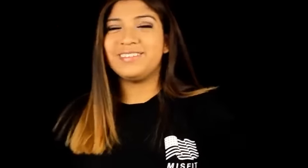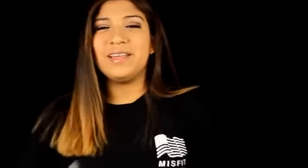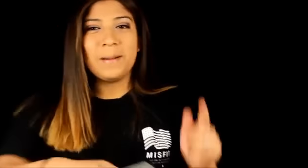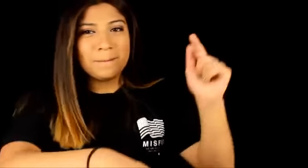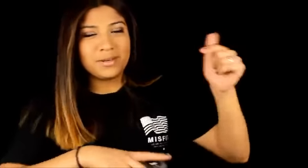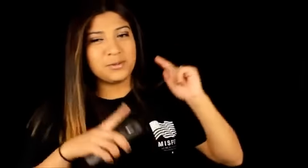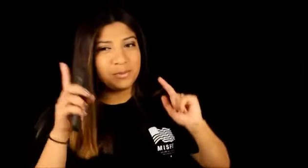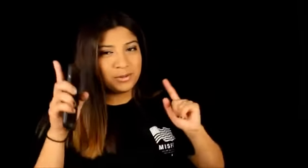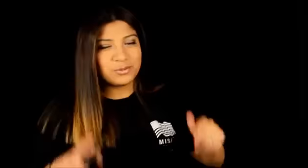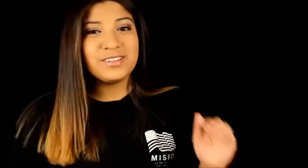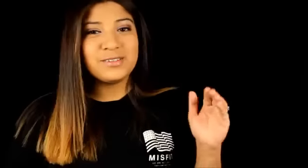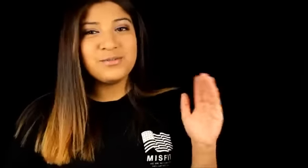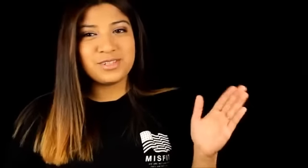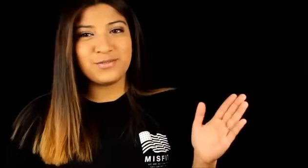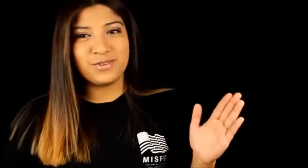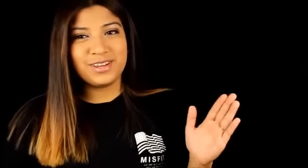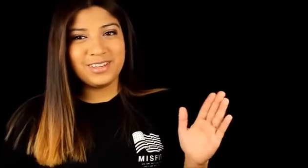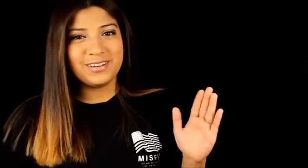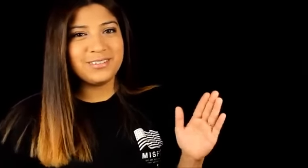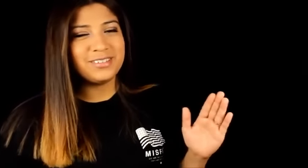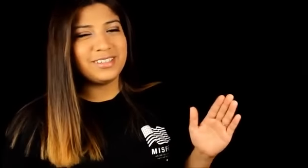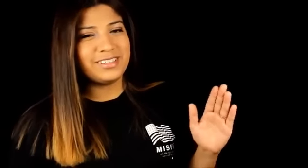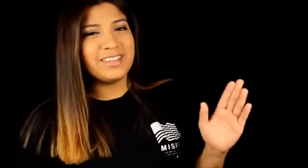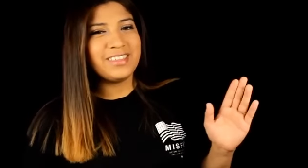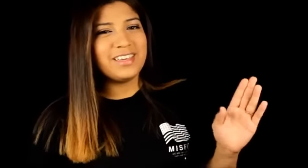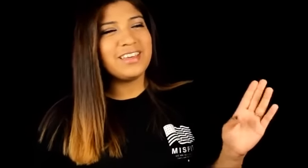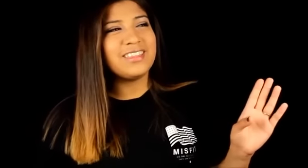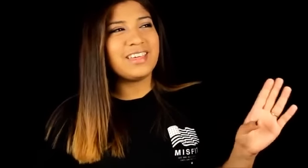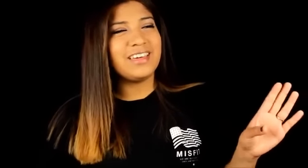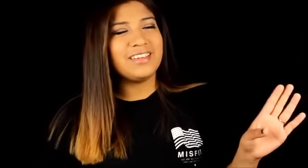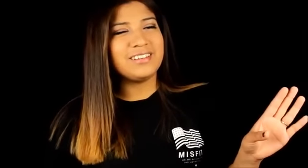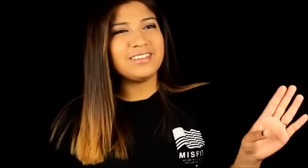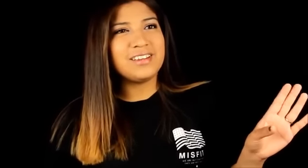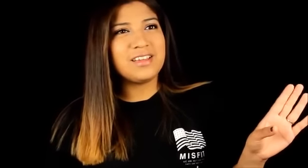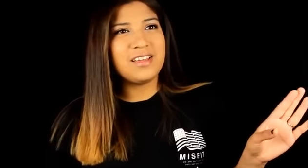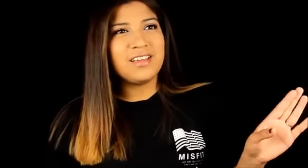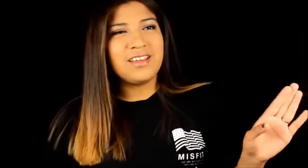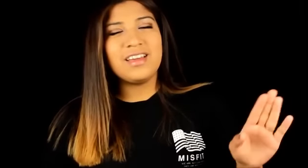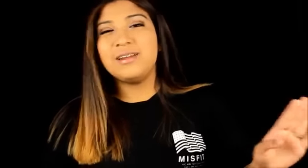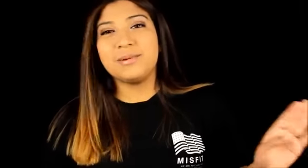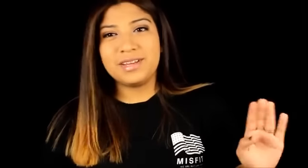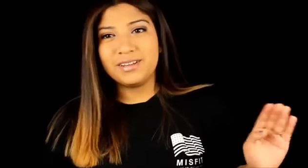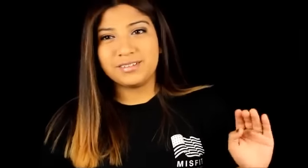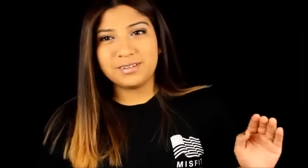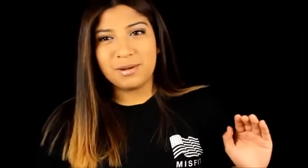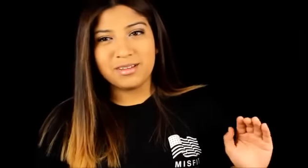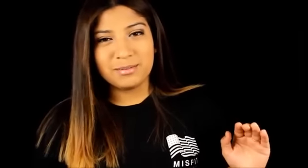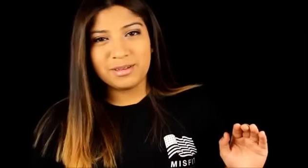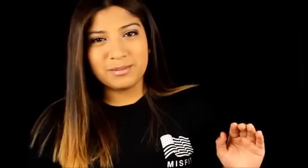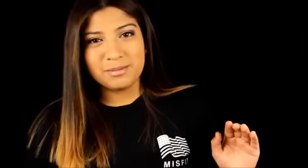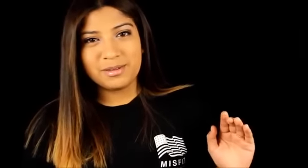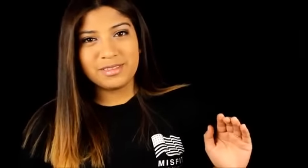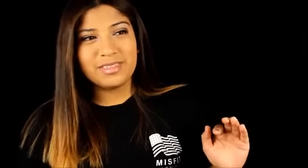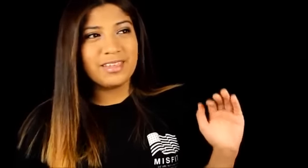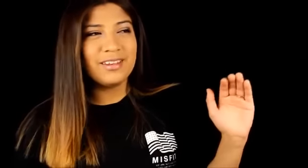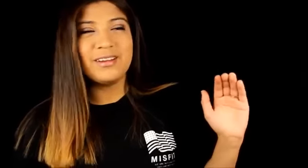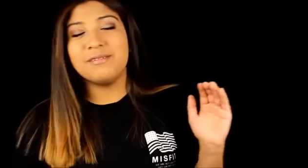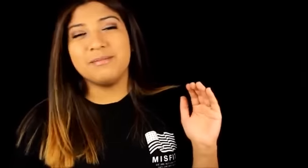it's so different you know it's like nothing that anybody else could possibly come up with like not in my